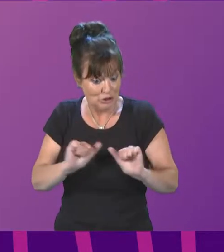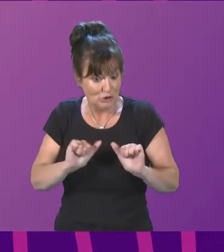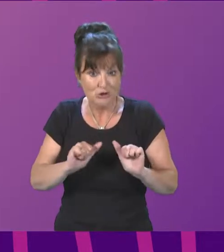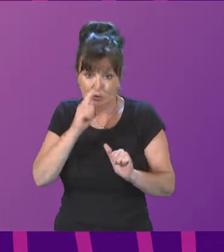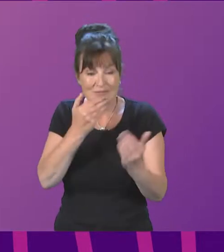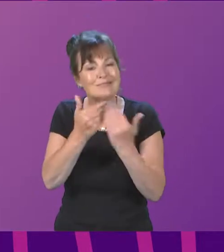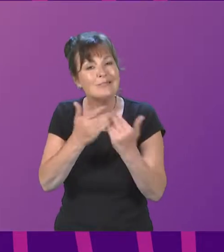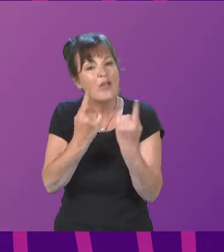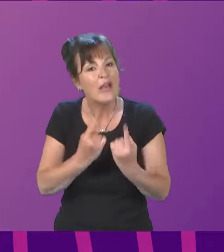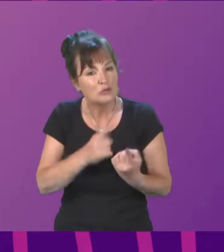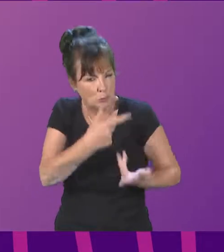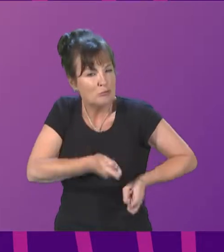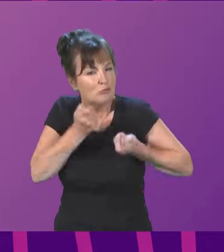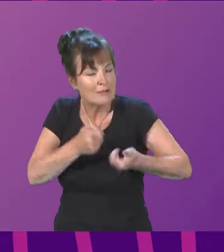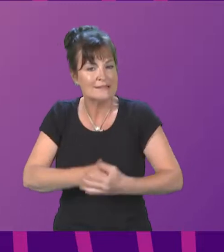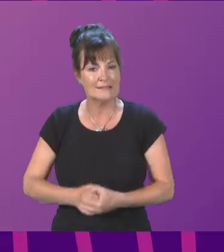issues that the member raised.